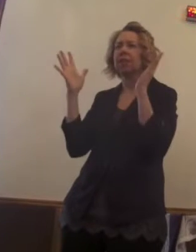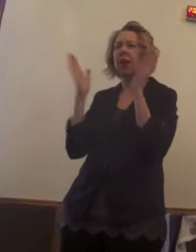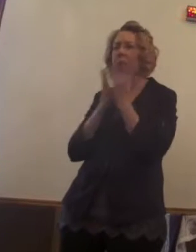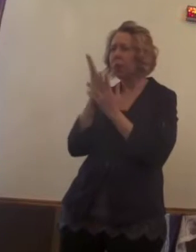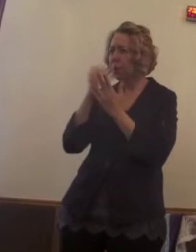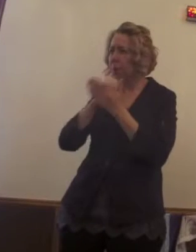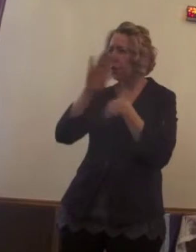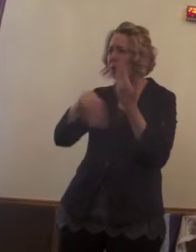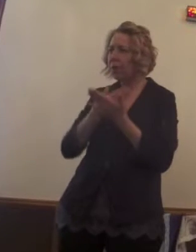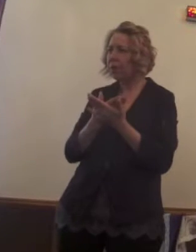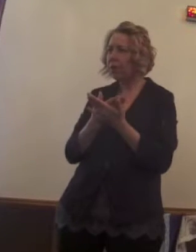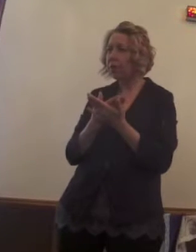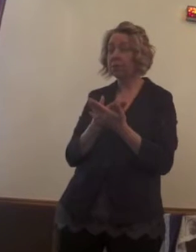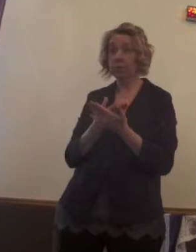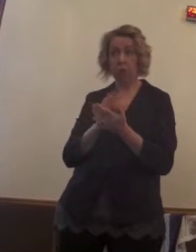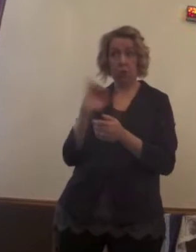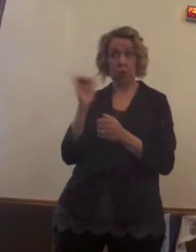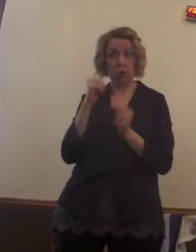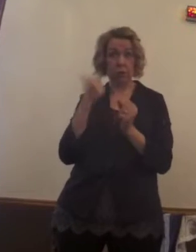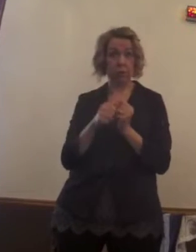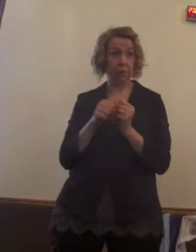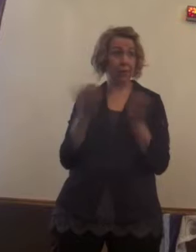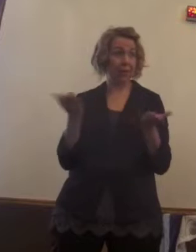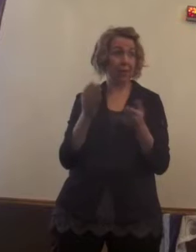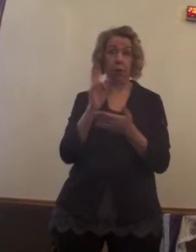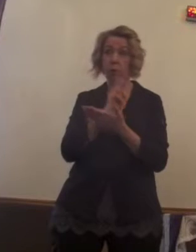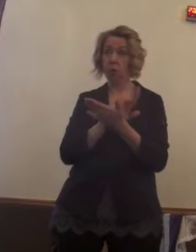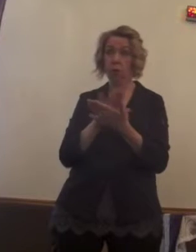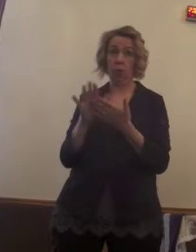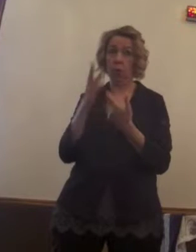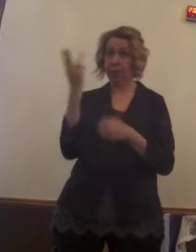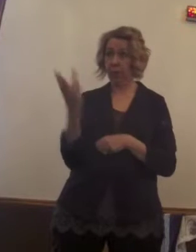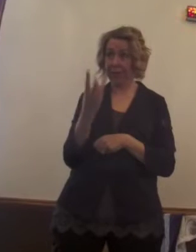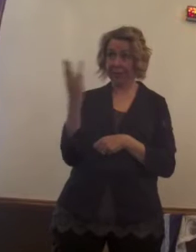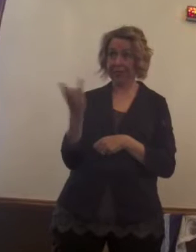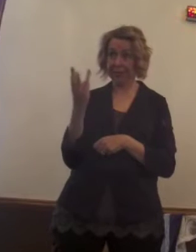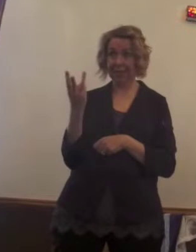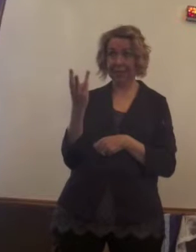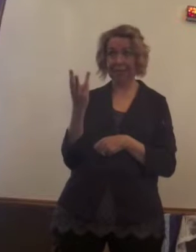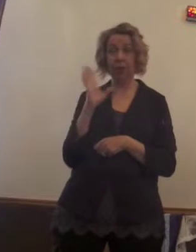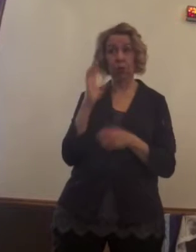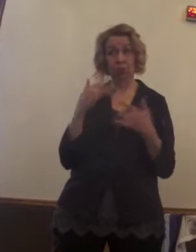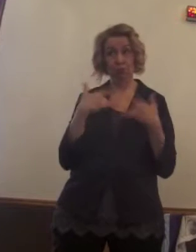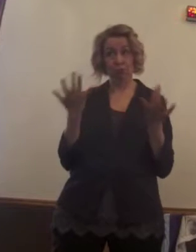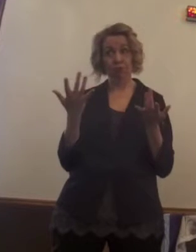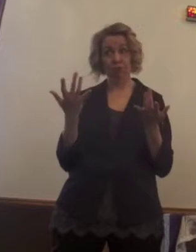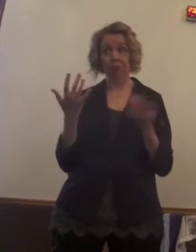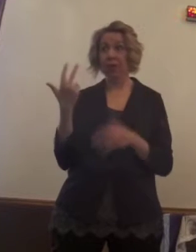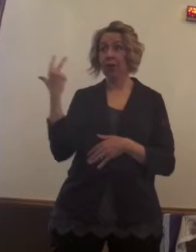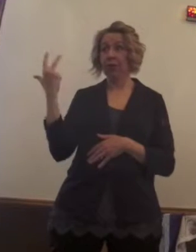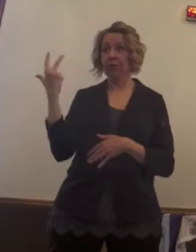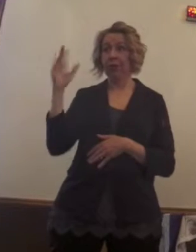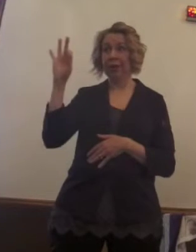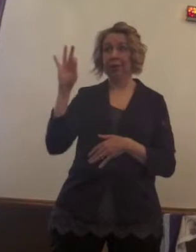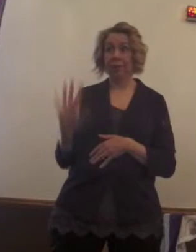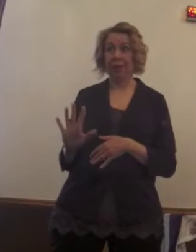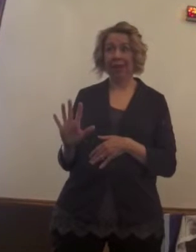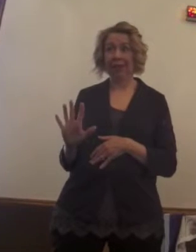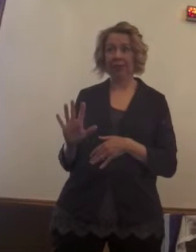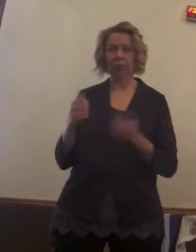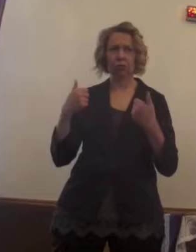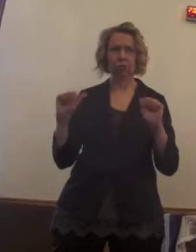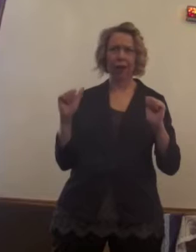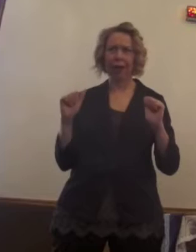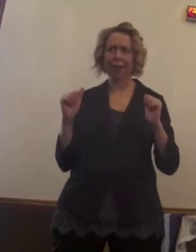And mind you, you don't want to miss Holy Wednesday here at MMCC because it's going to be quite interesting. have three pastors that are all attempting